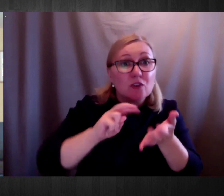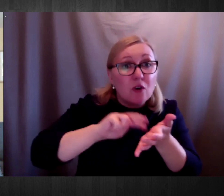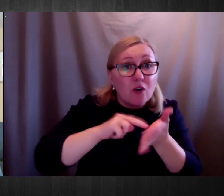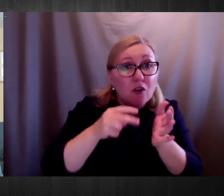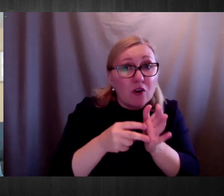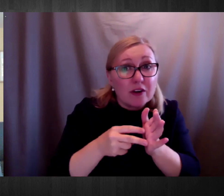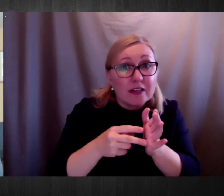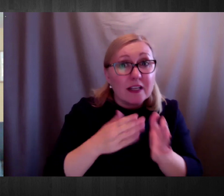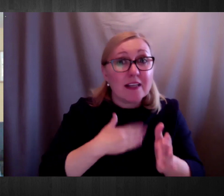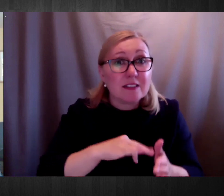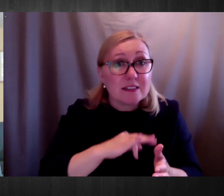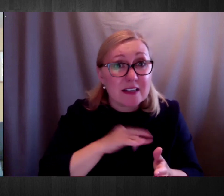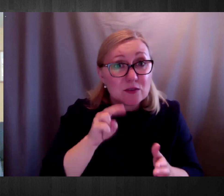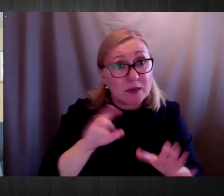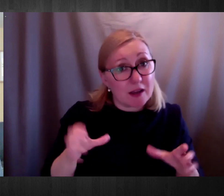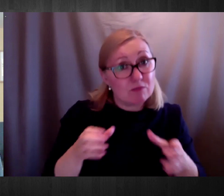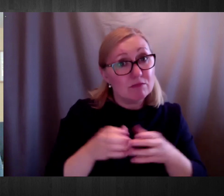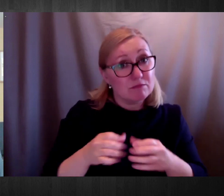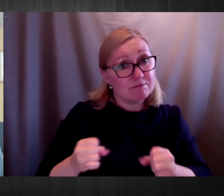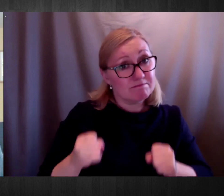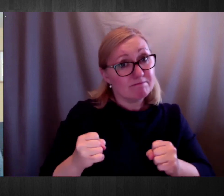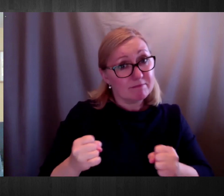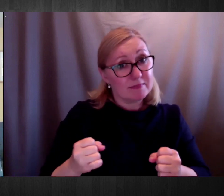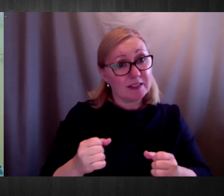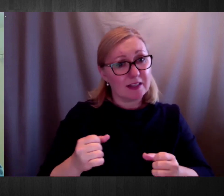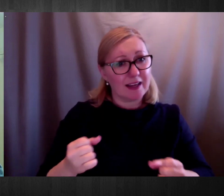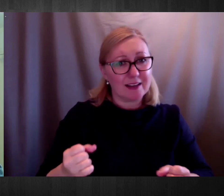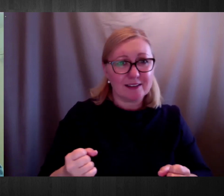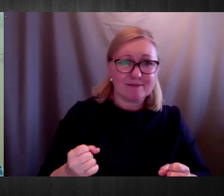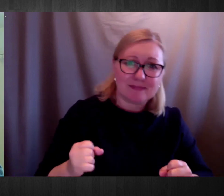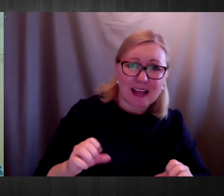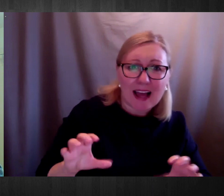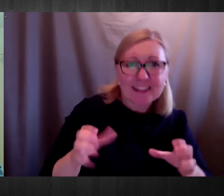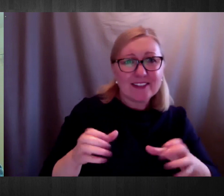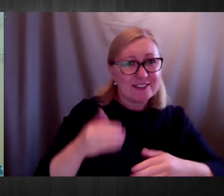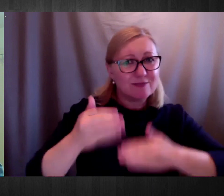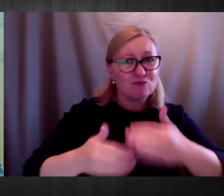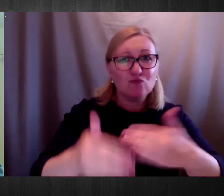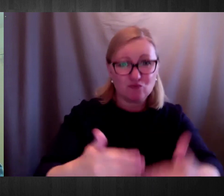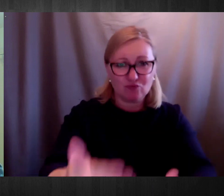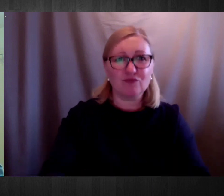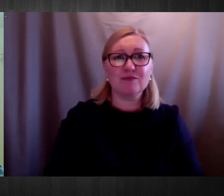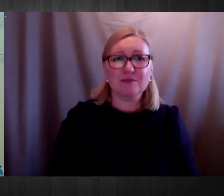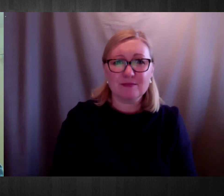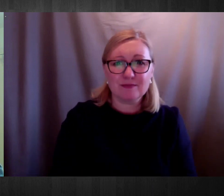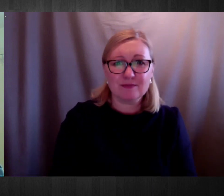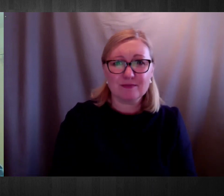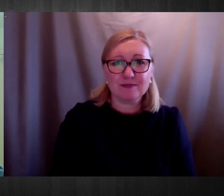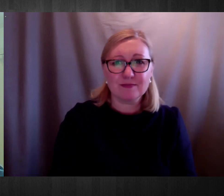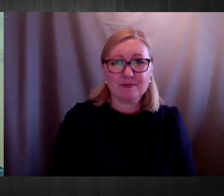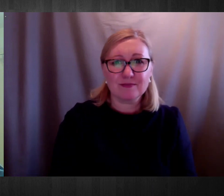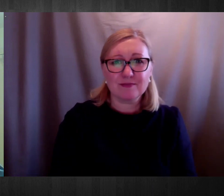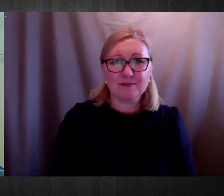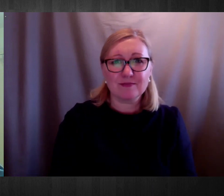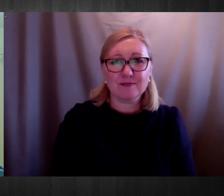much. Thanks Peter. Yeah, so I know